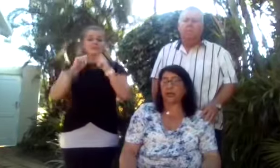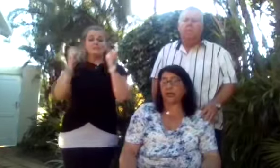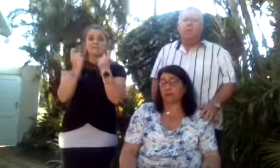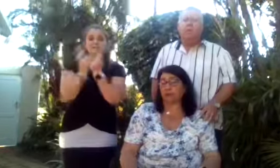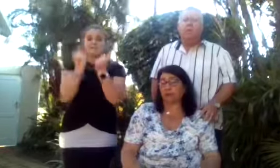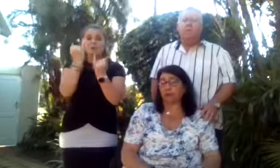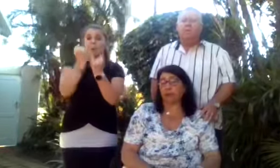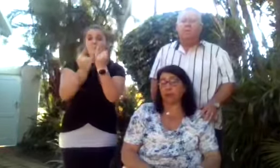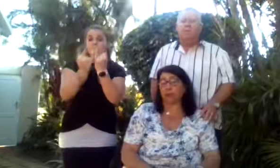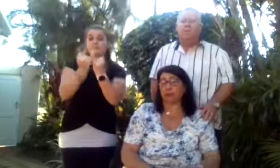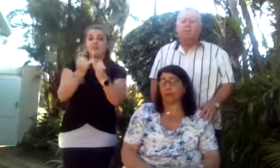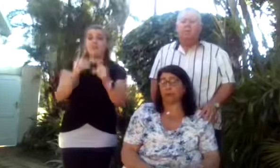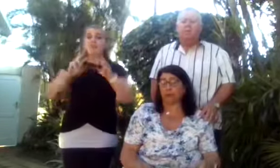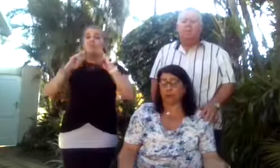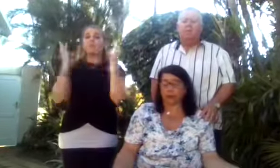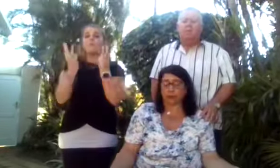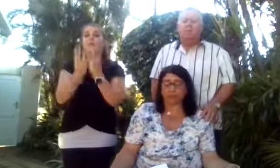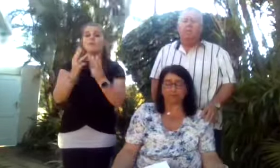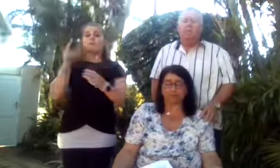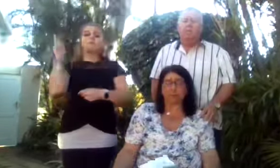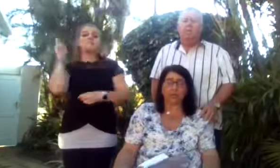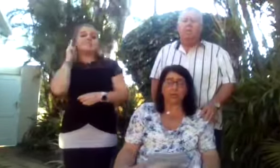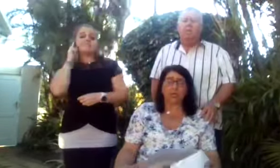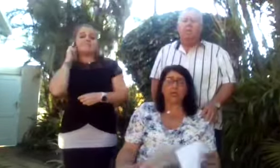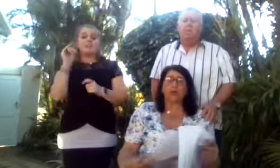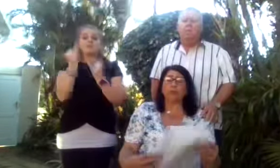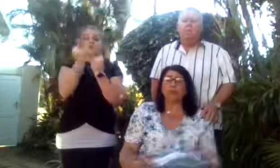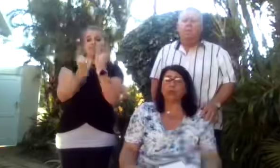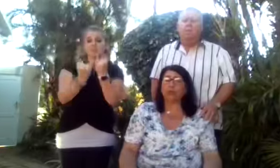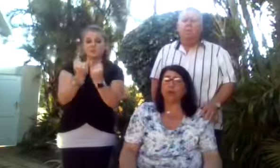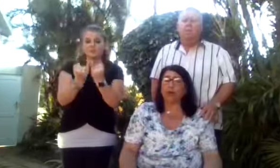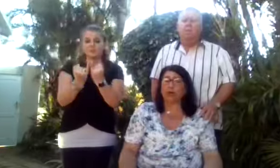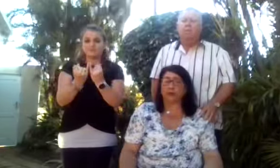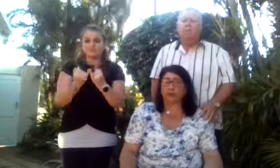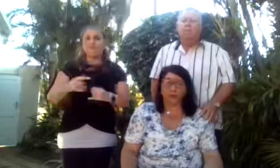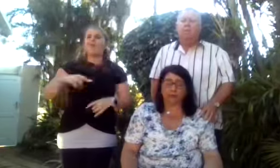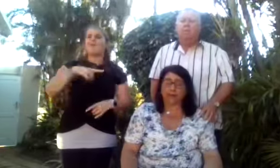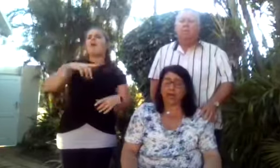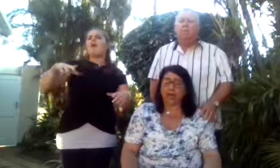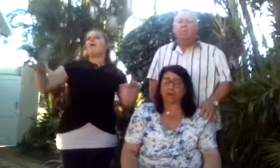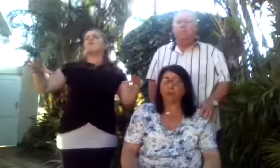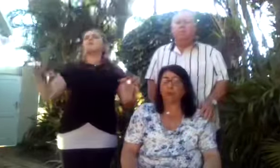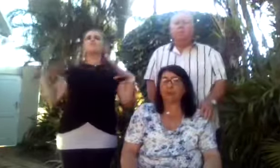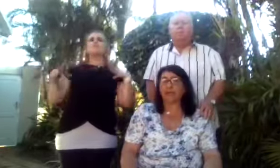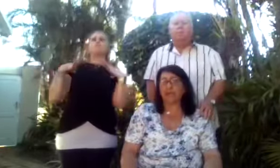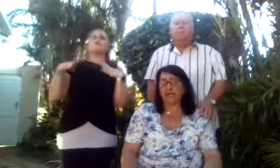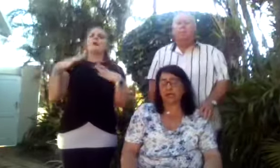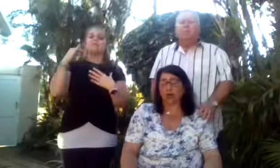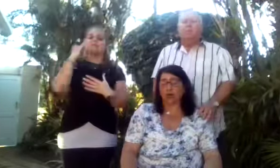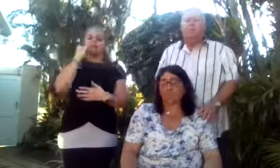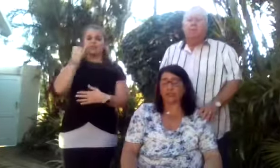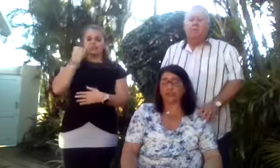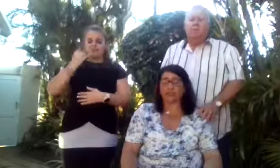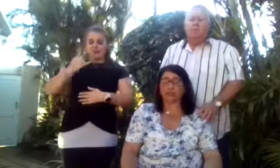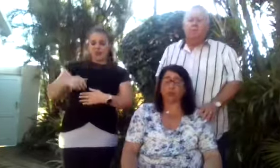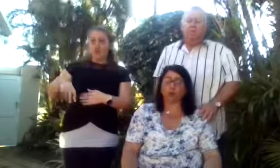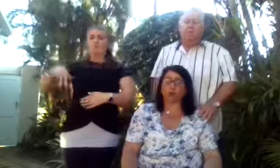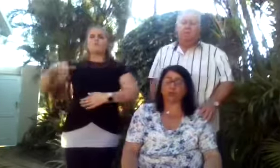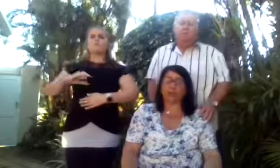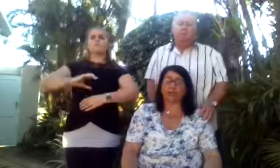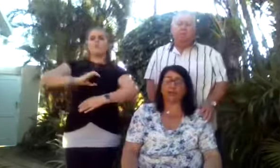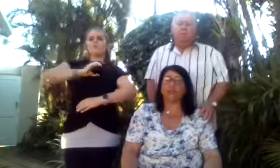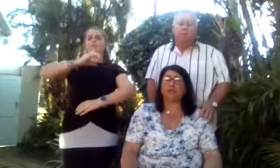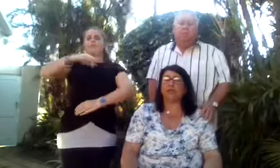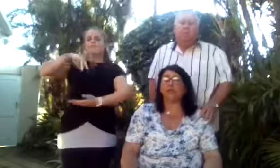and of course, we were not able to go along. We were so proud of how bravely and confidently she